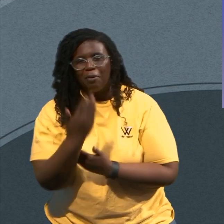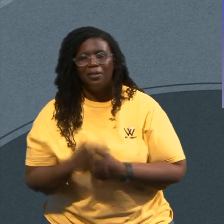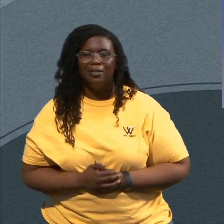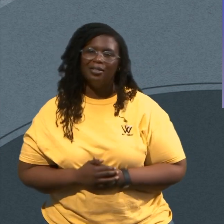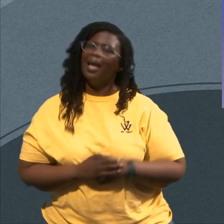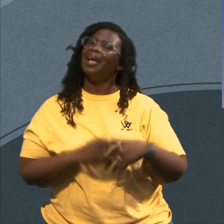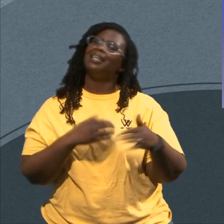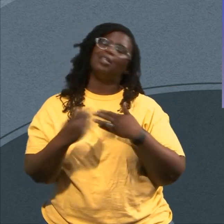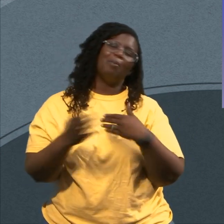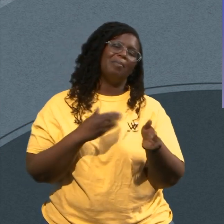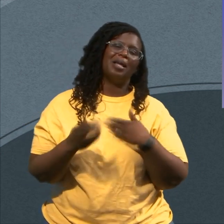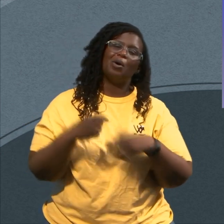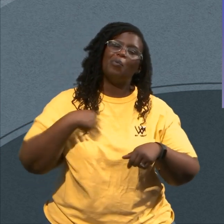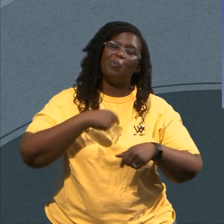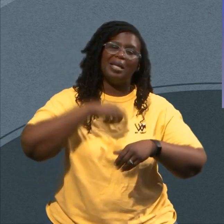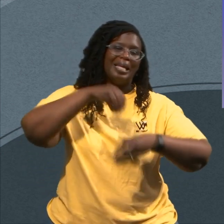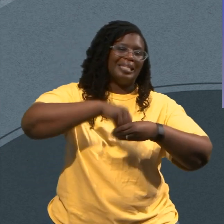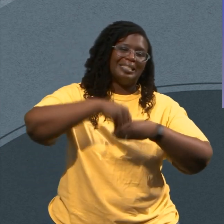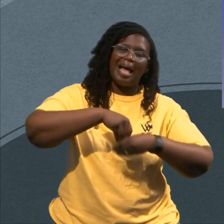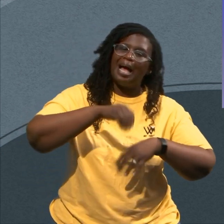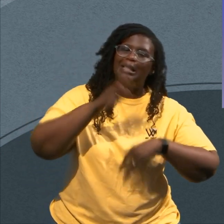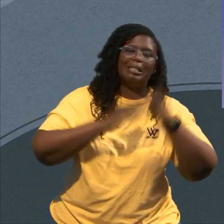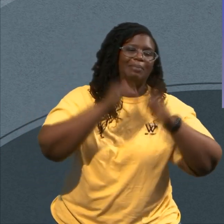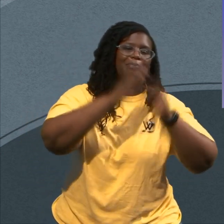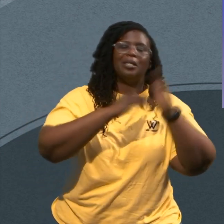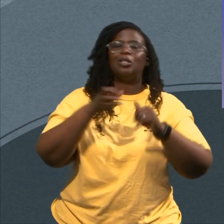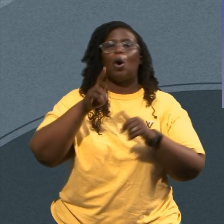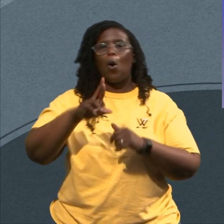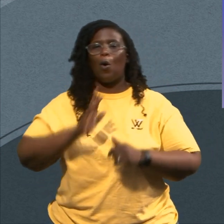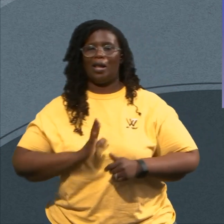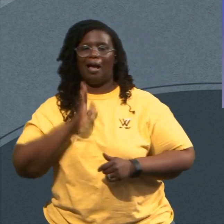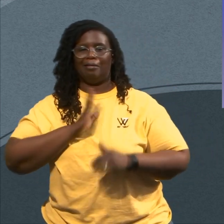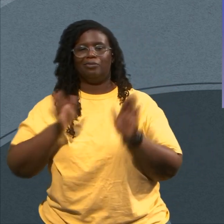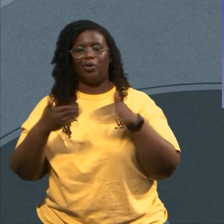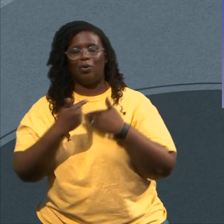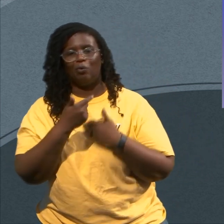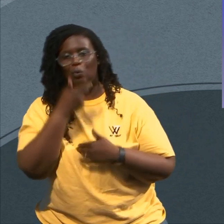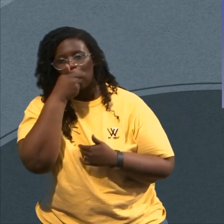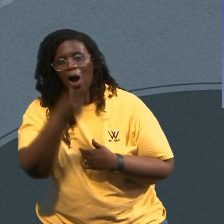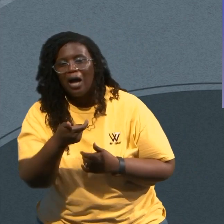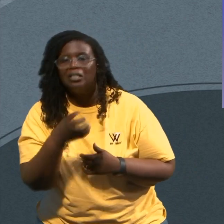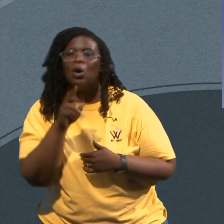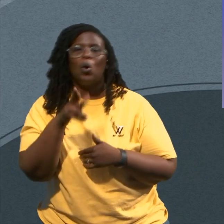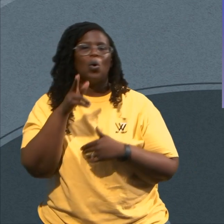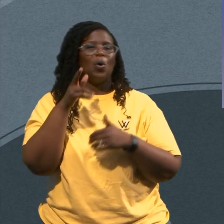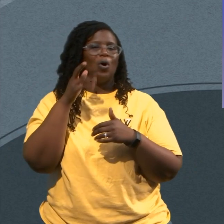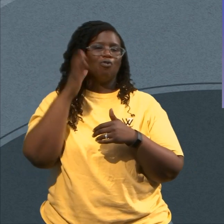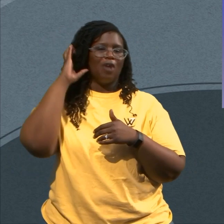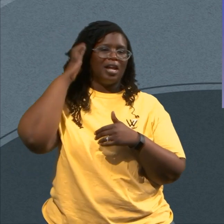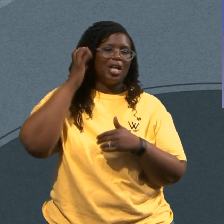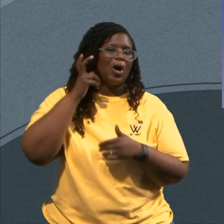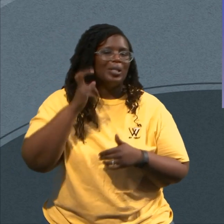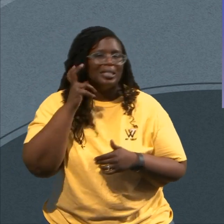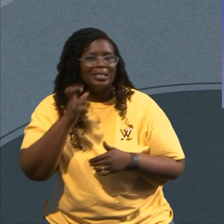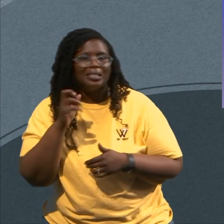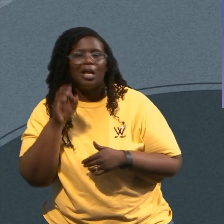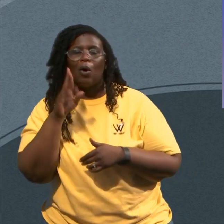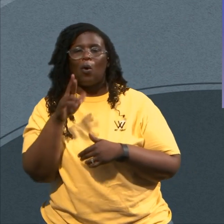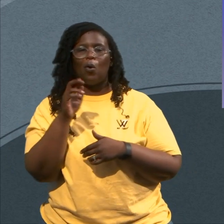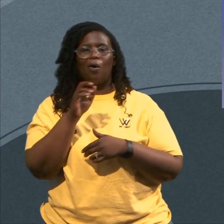Sanctuary Or Living Room Or Listening To A radio Or Looking At iPhone Right Now The Reason We Do It Is A Way Of